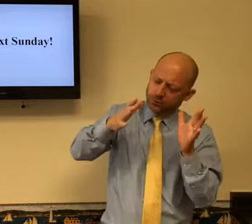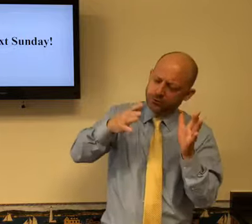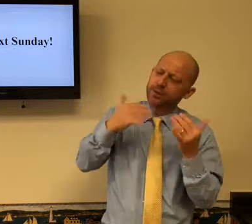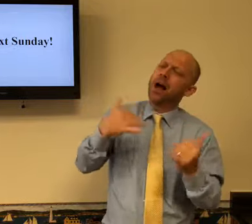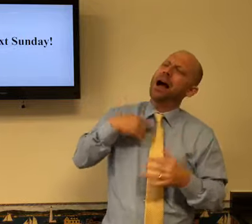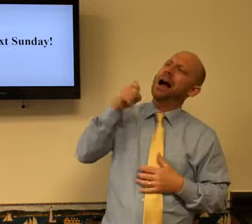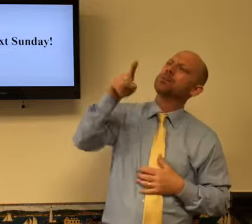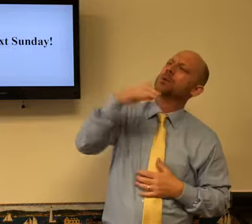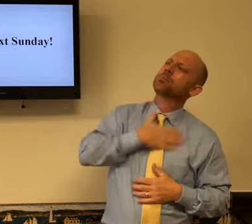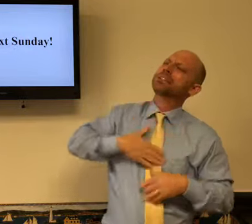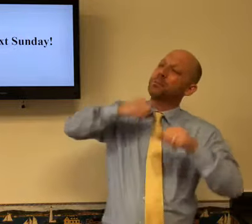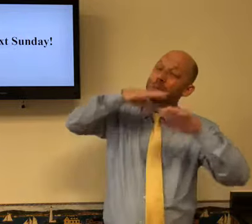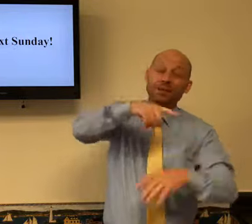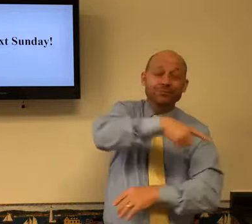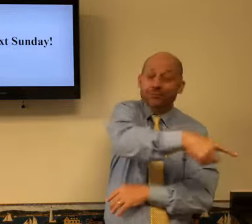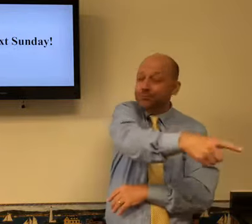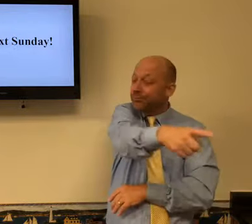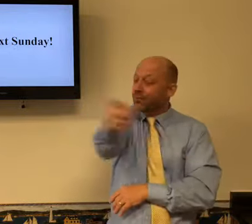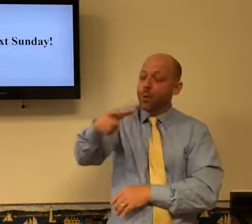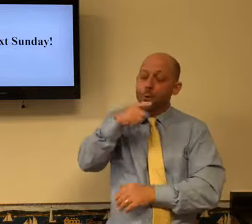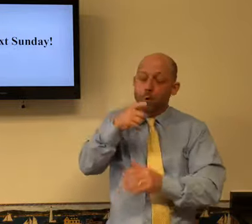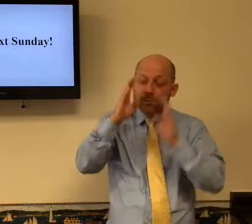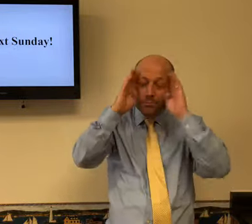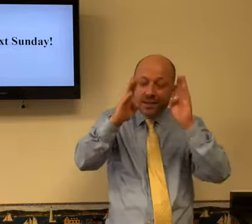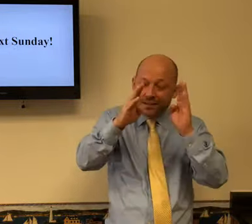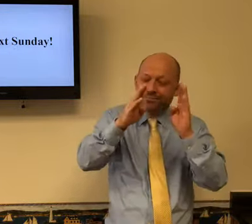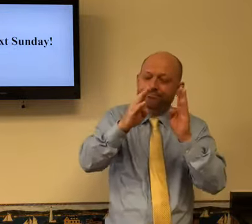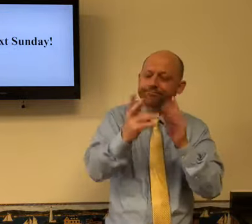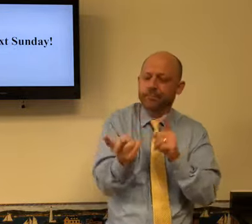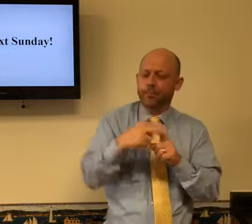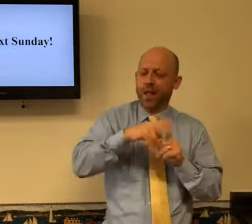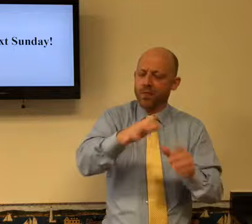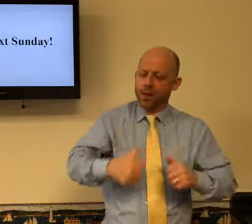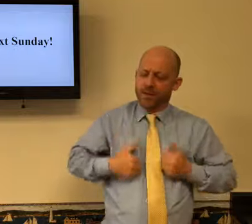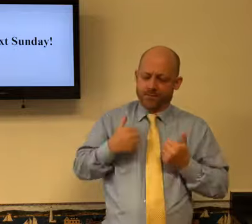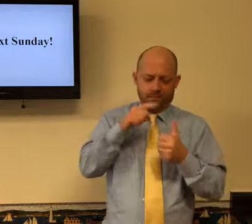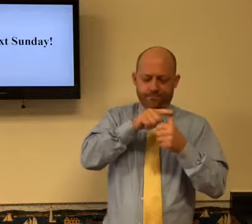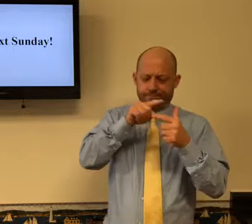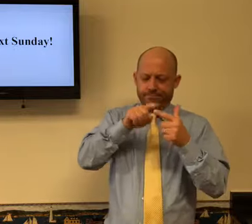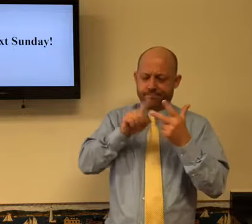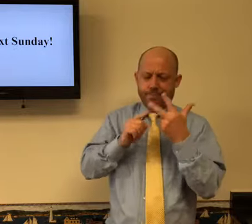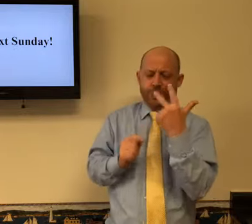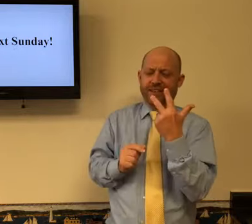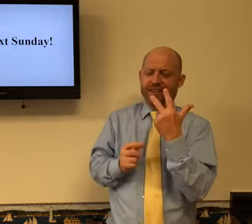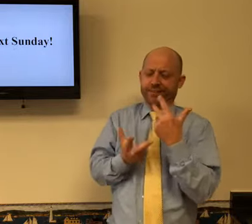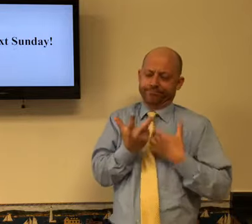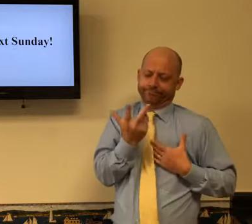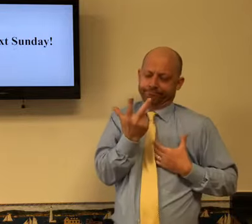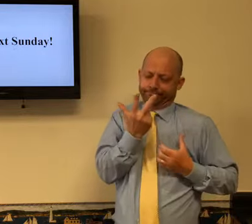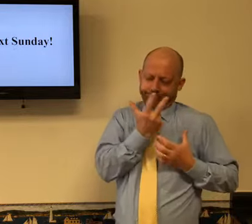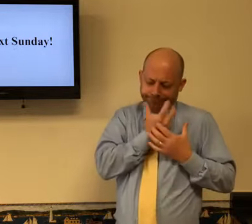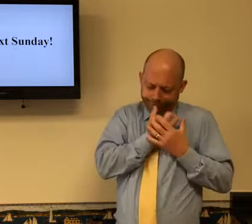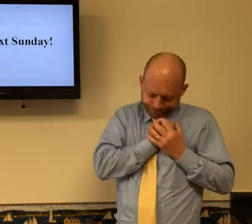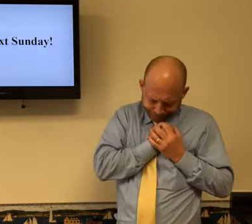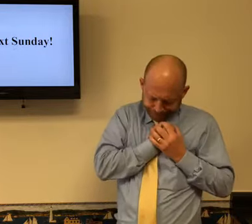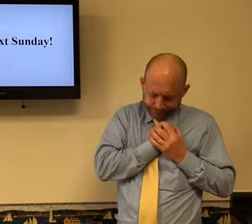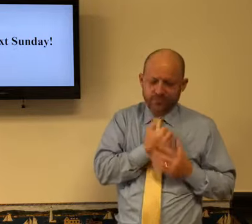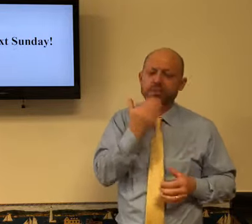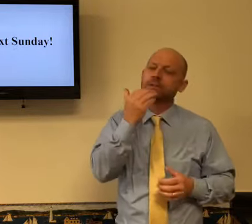praise you, and then I want to ask you to please bless our members and those who have been on this morning. Bless their lives. Help them to